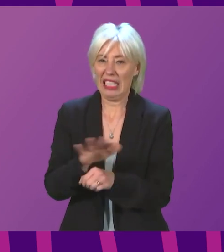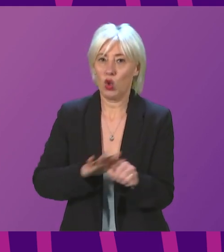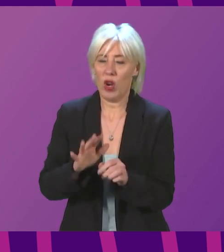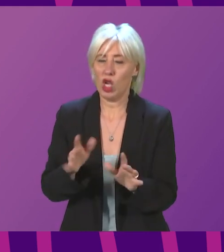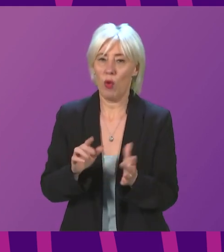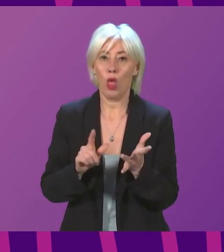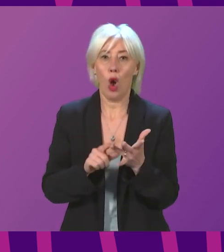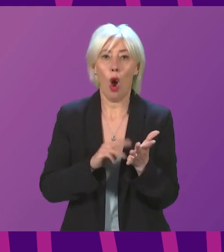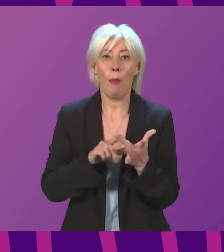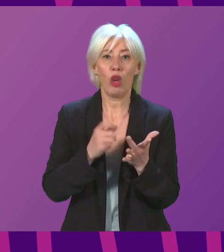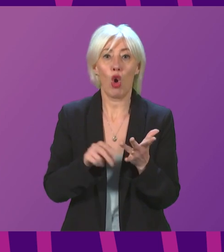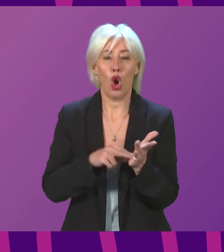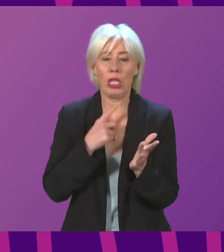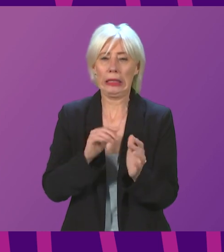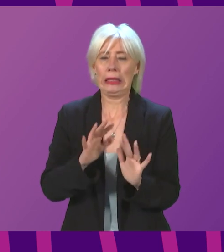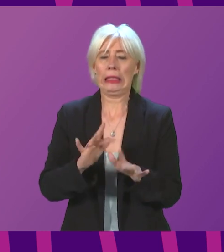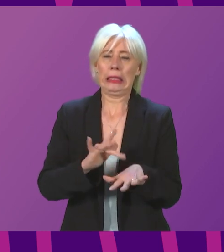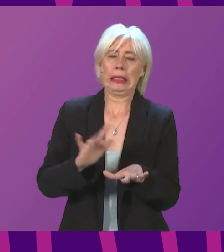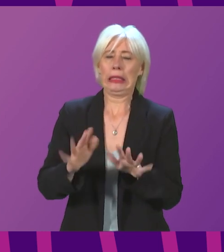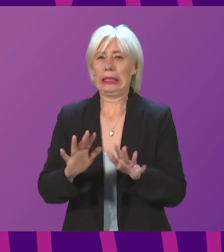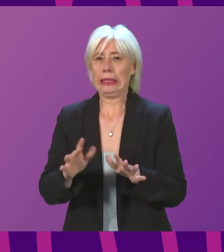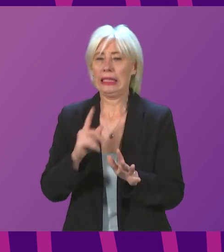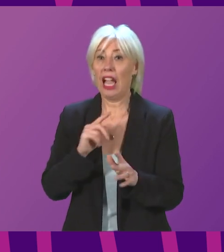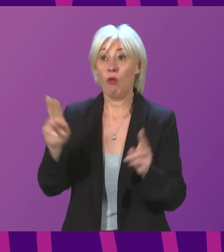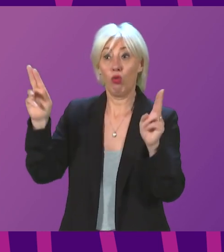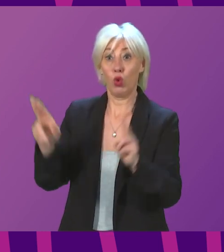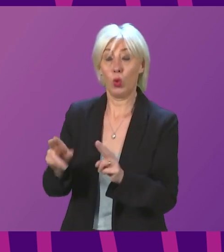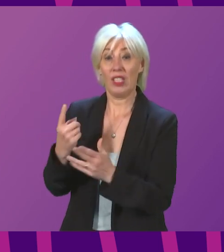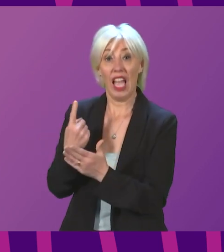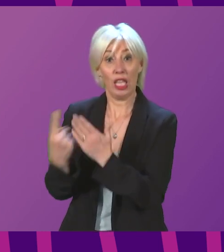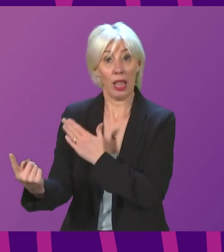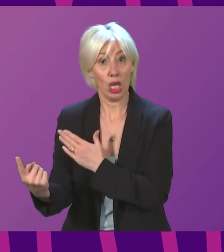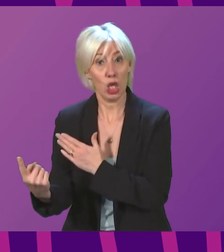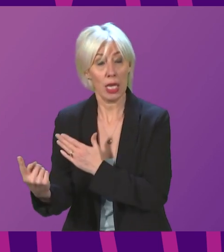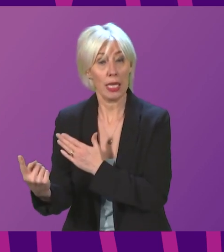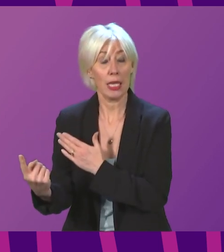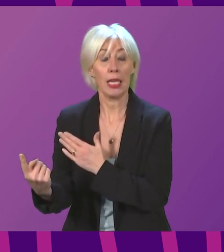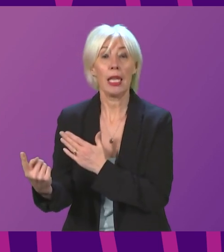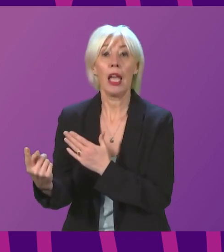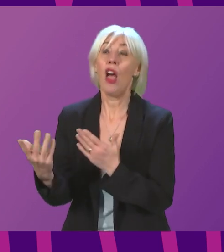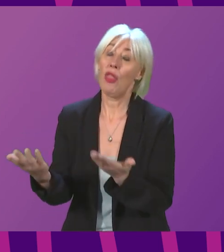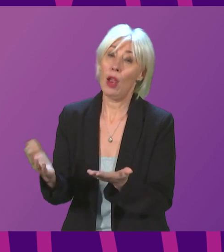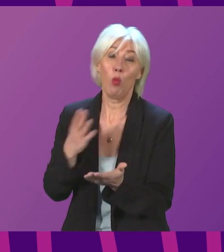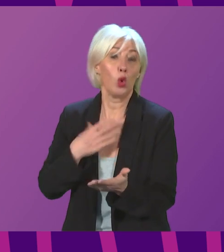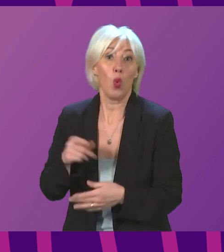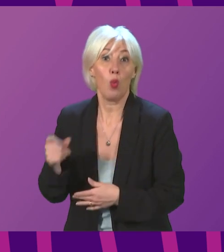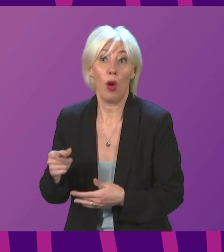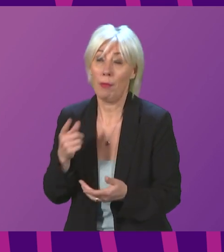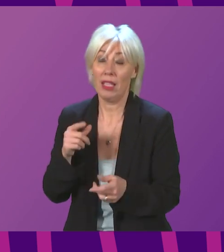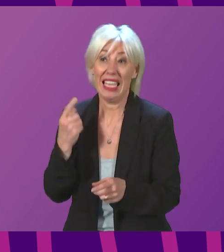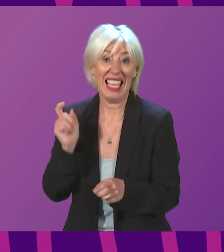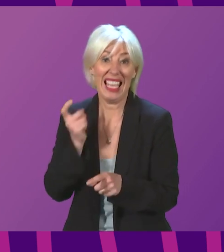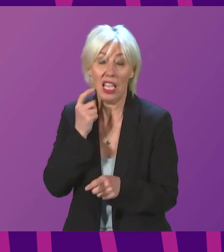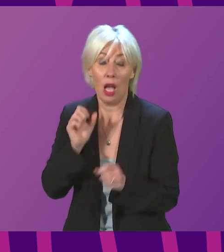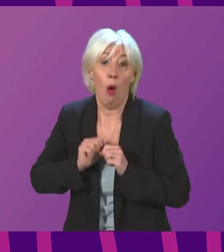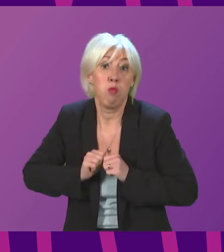with Omicron, is that we've got to be careful that in easing self-isolation, we don't inadvertently allow further spread of the virus